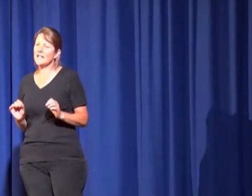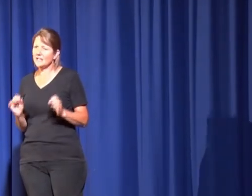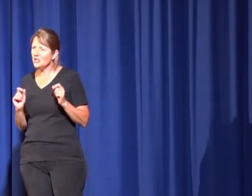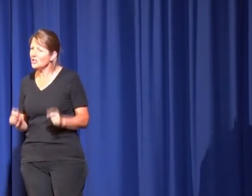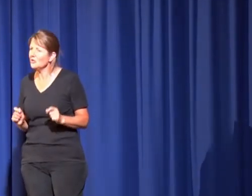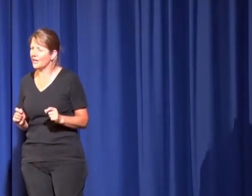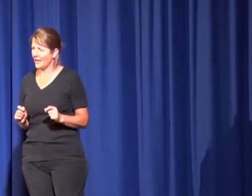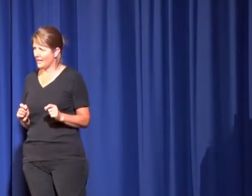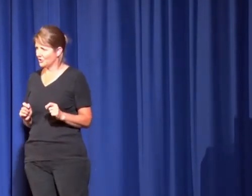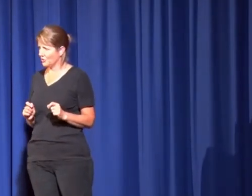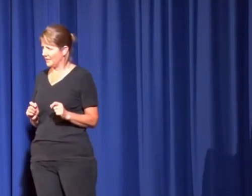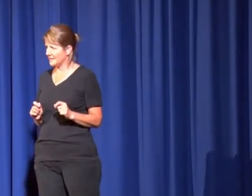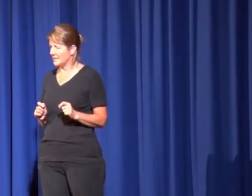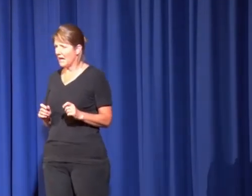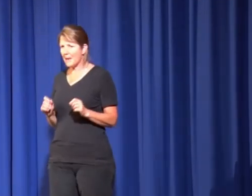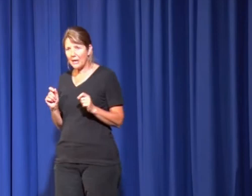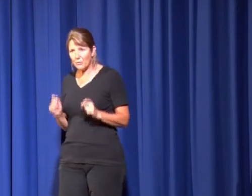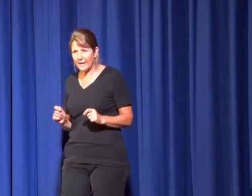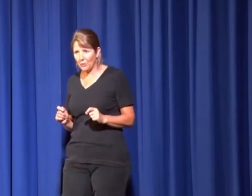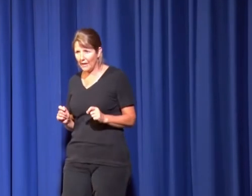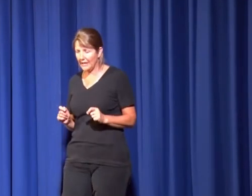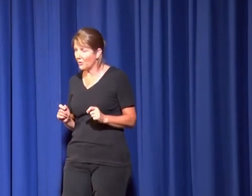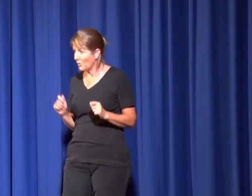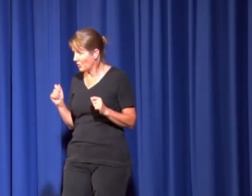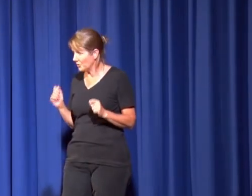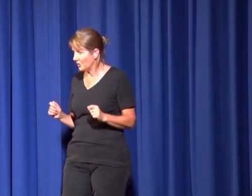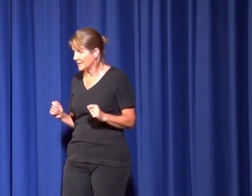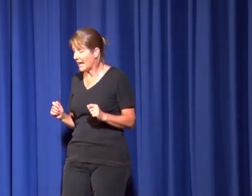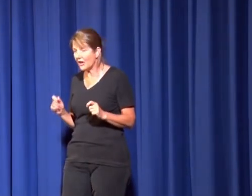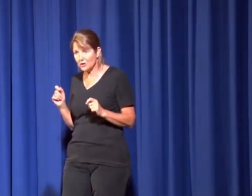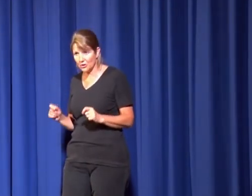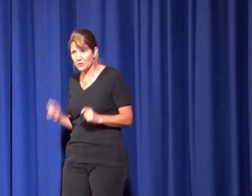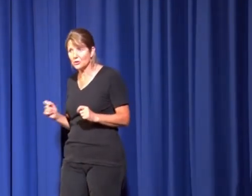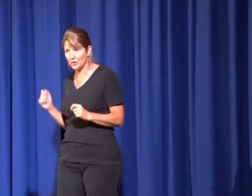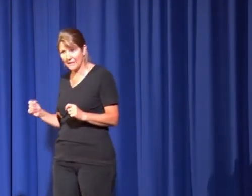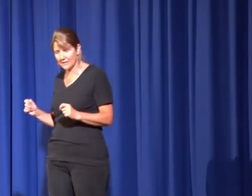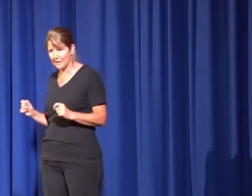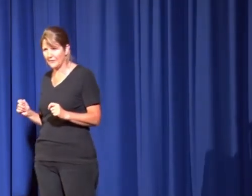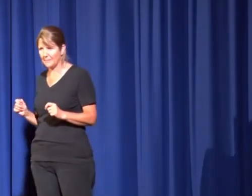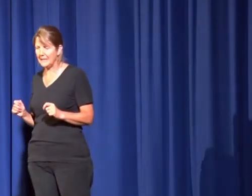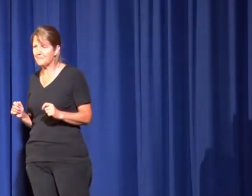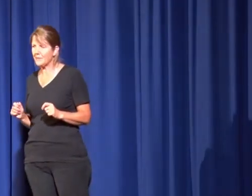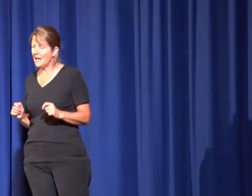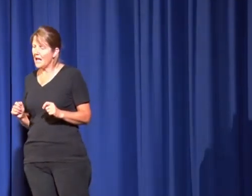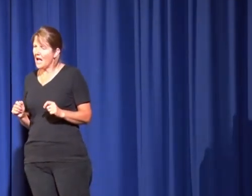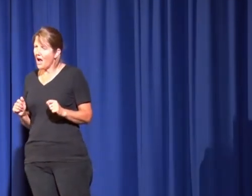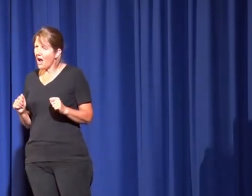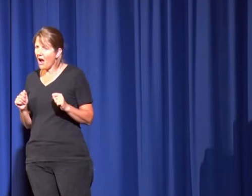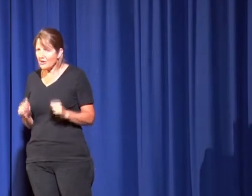dad knew that I had a choice about running away or not and I chose not to because of my family. I